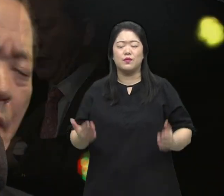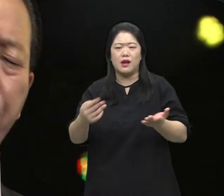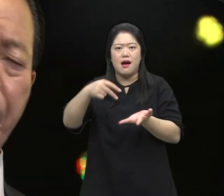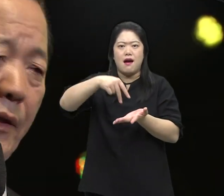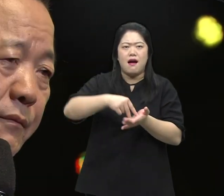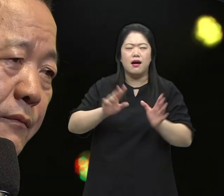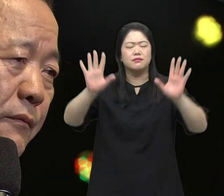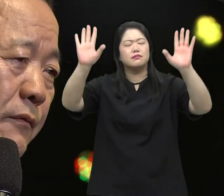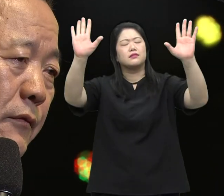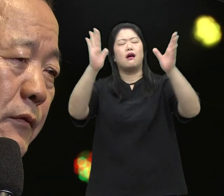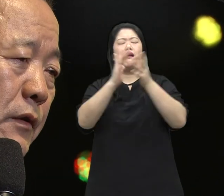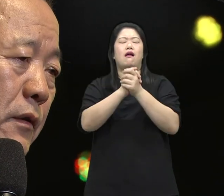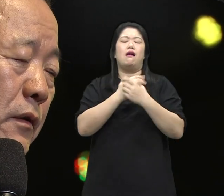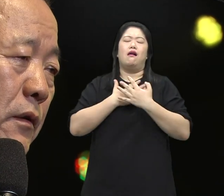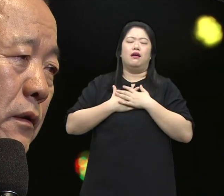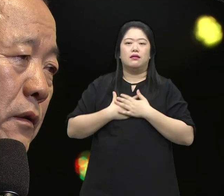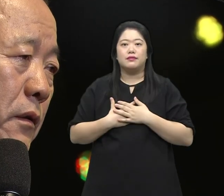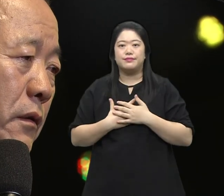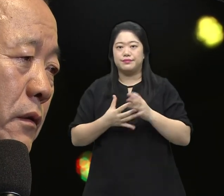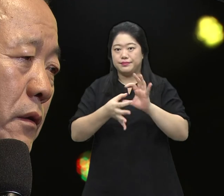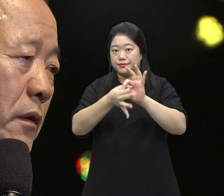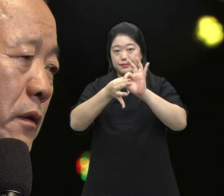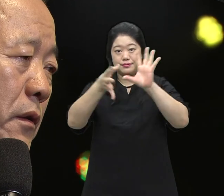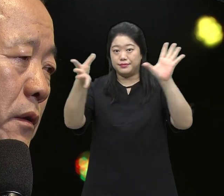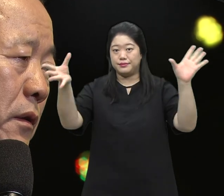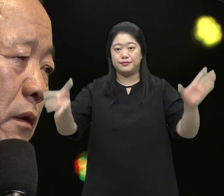That whether you raise both your hands Or whether you stand up It doesn't matter